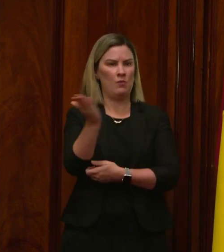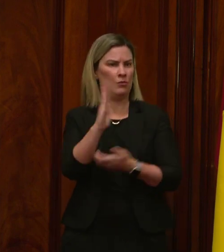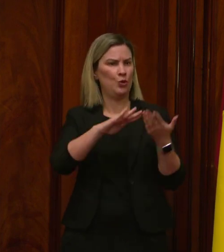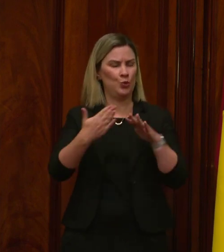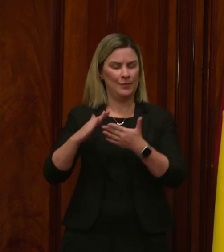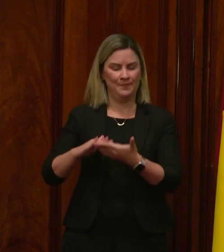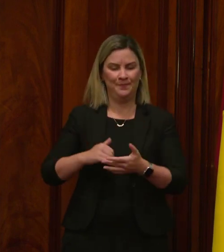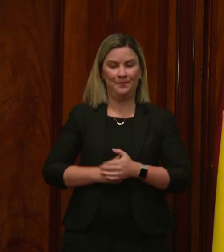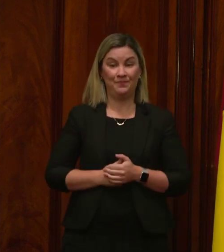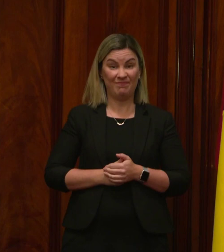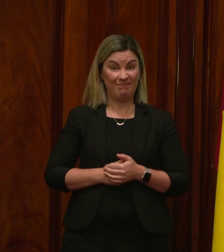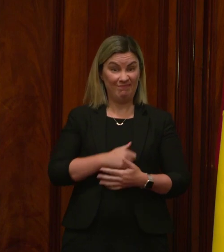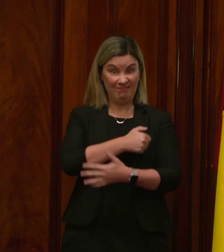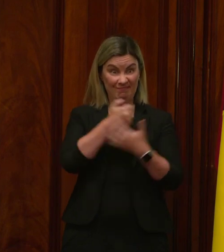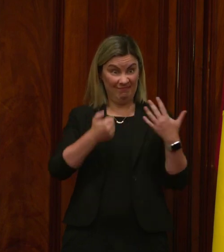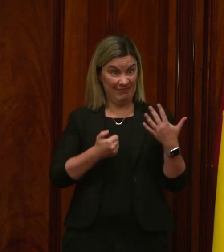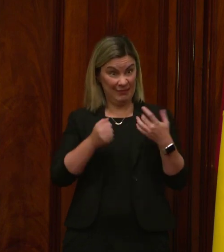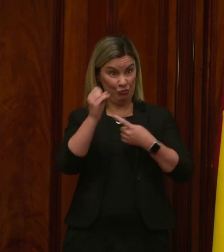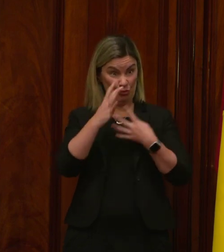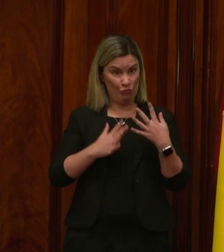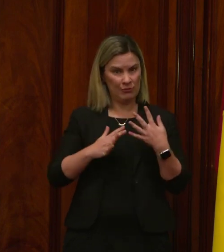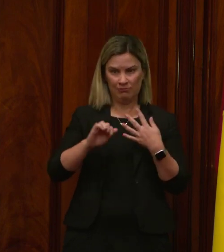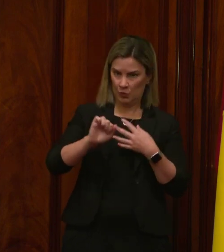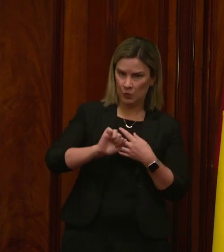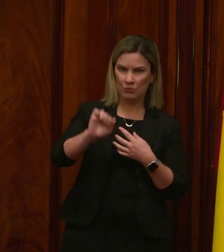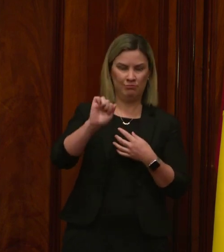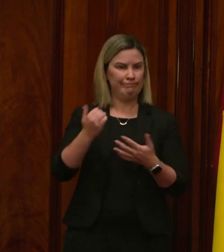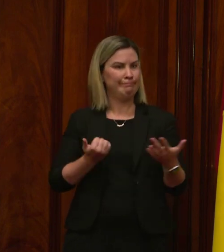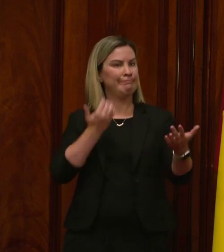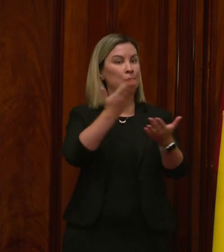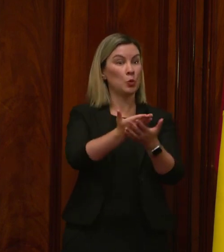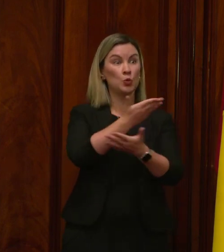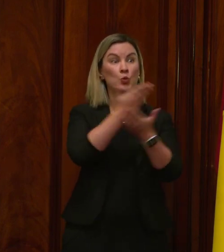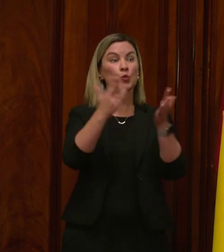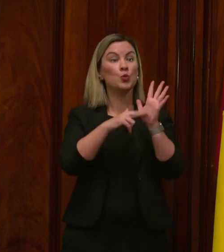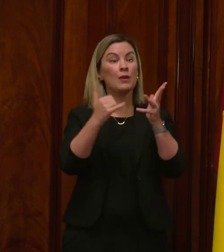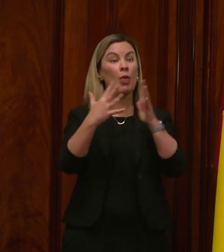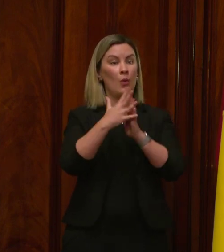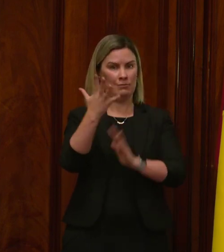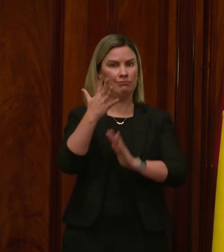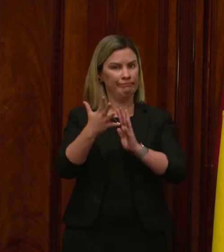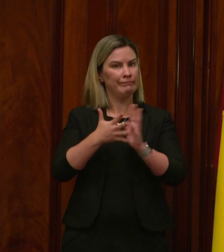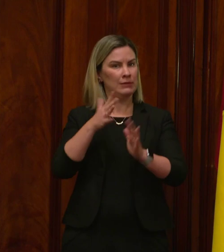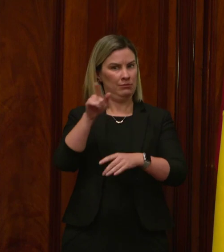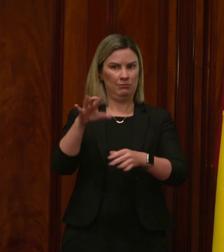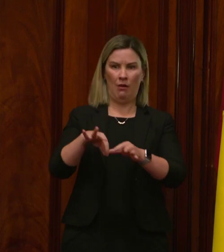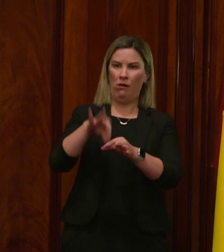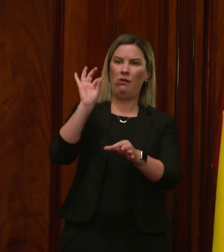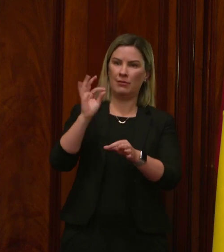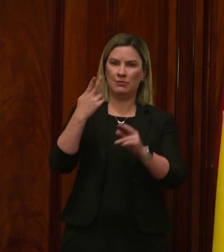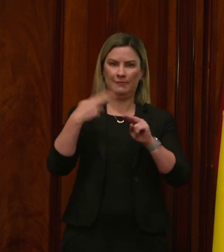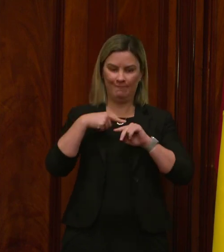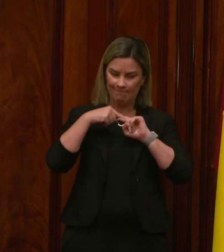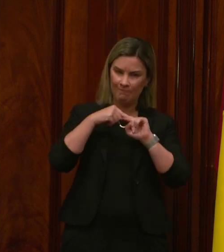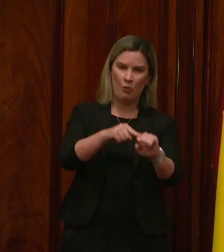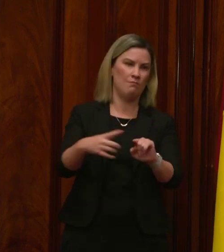This is the agenda the government put to the people of our state. It is the basis upon which it was elected and the mandate that it